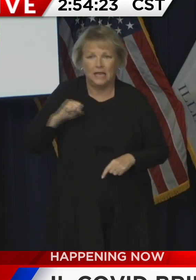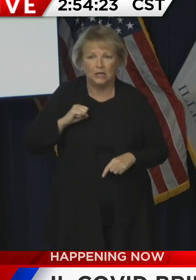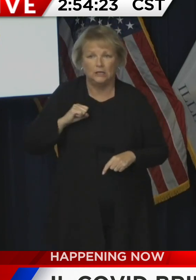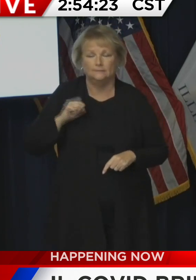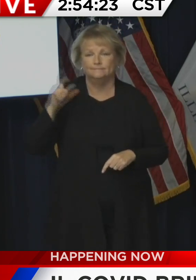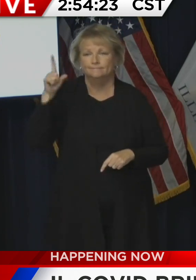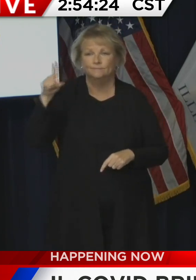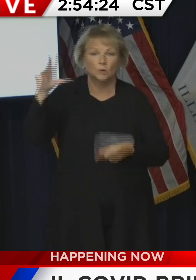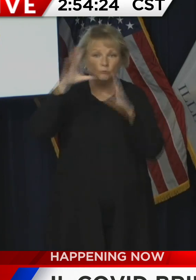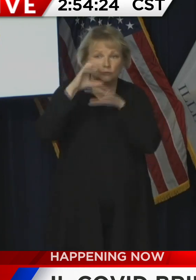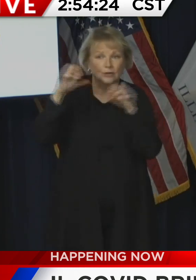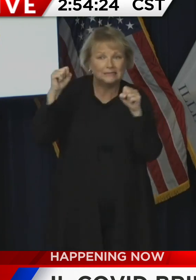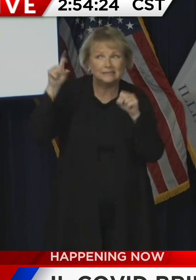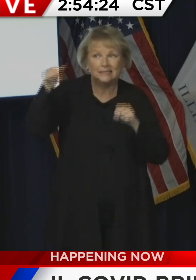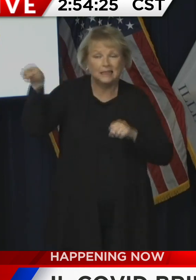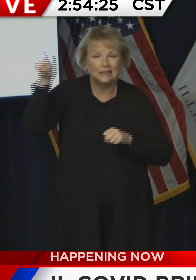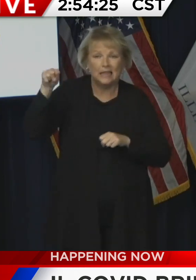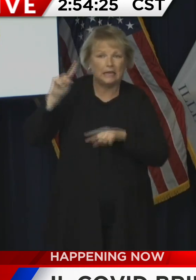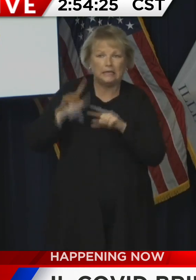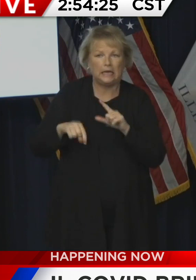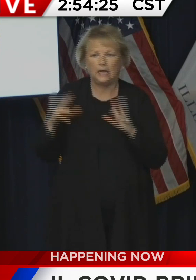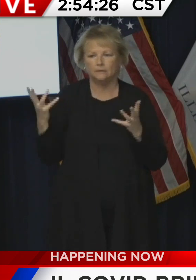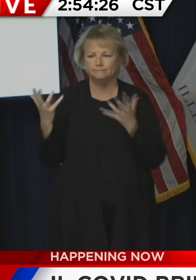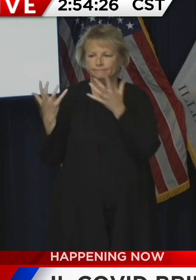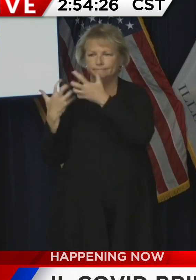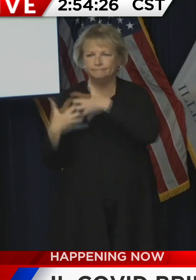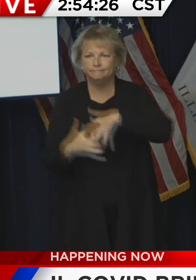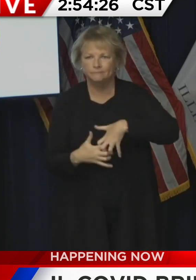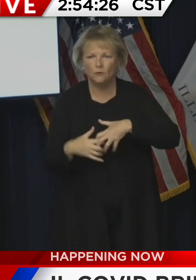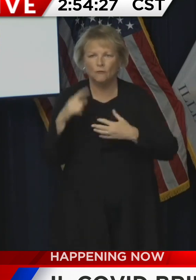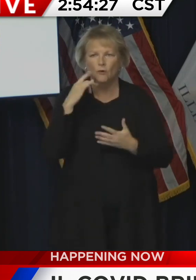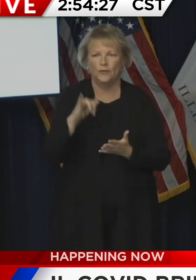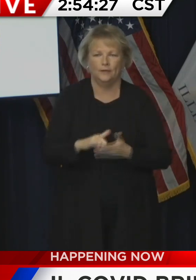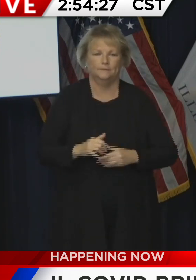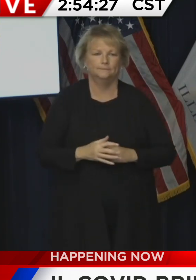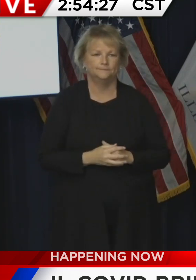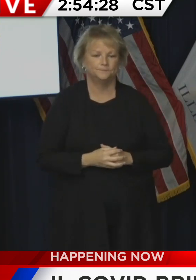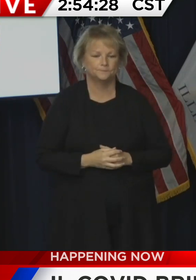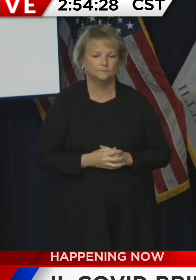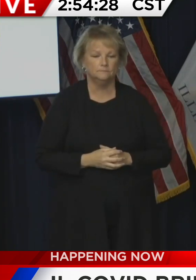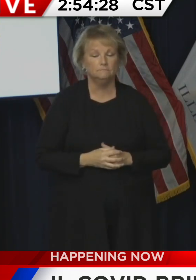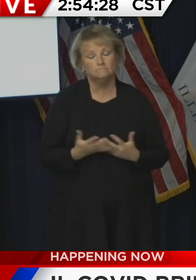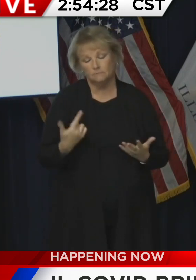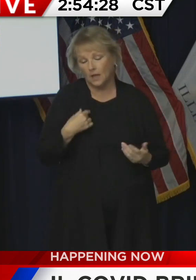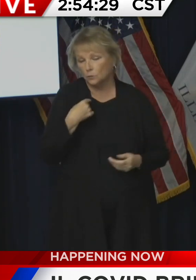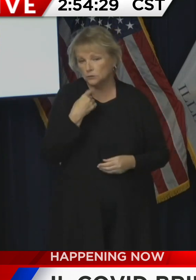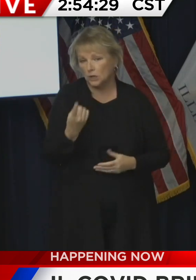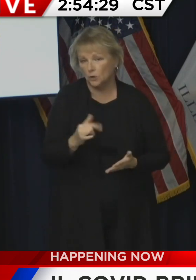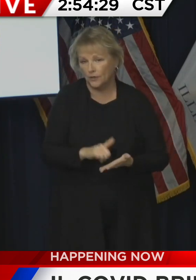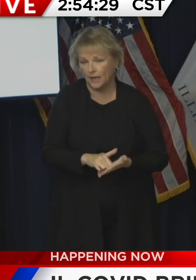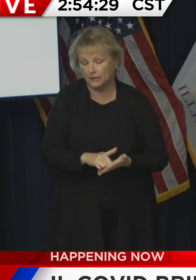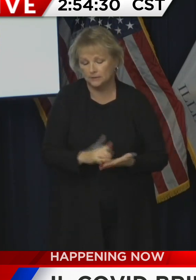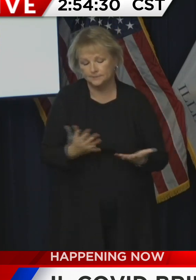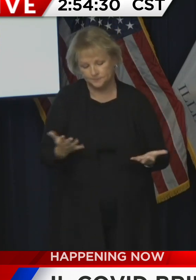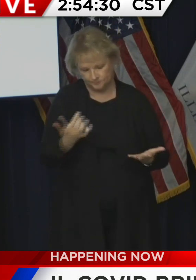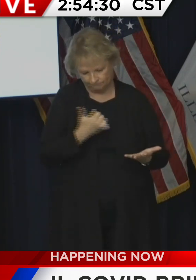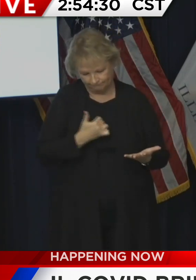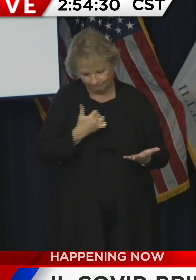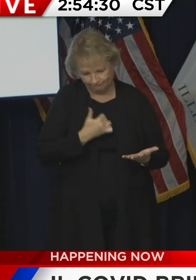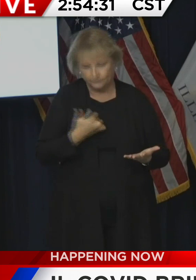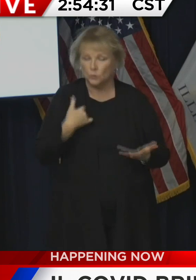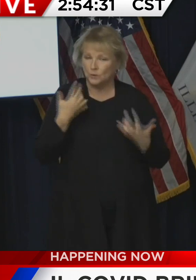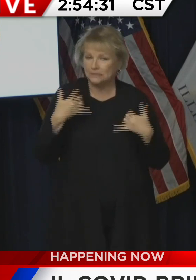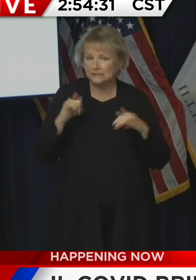the president can't seem to get together to get that done. So what I can say is that, unfortunately, we